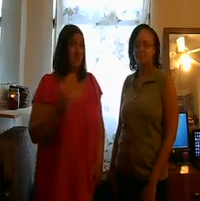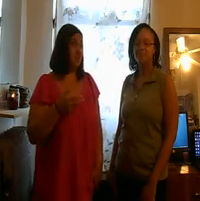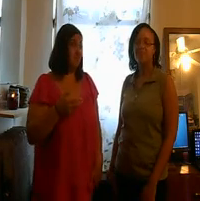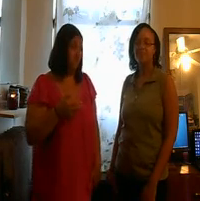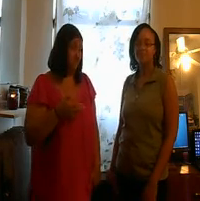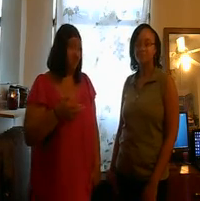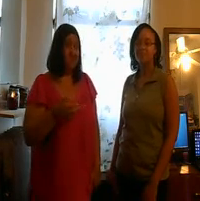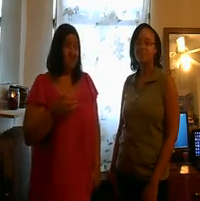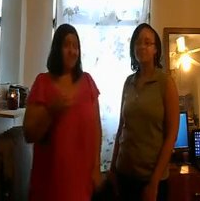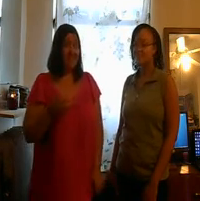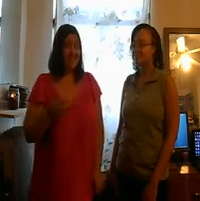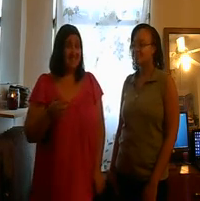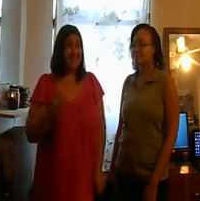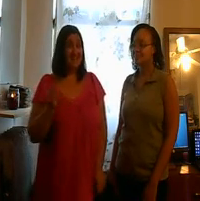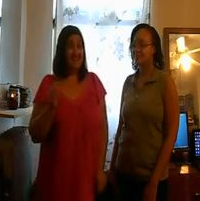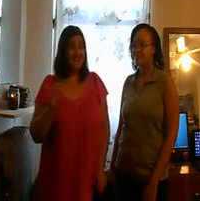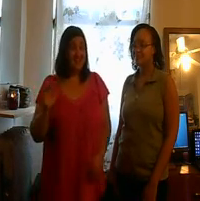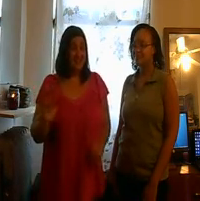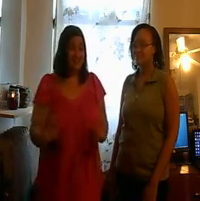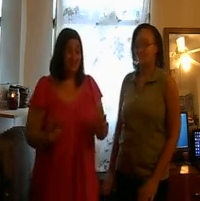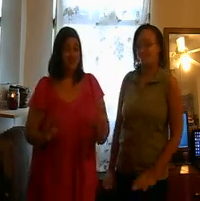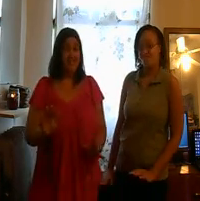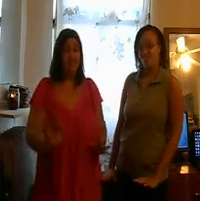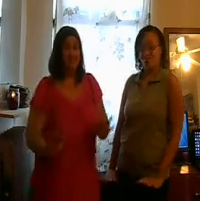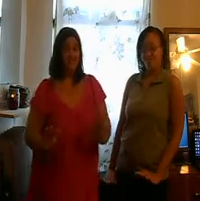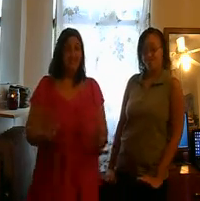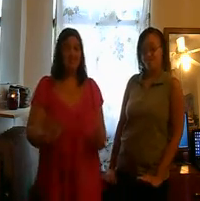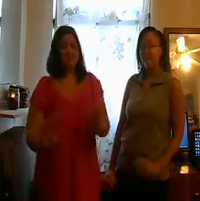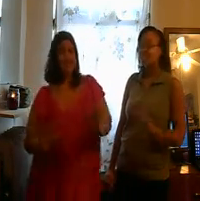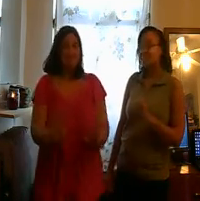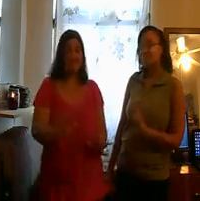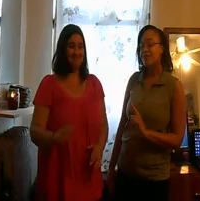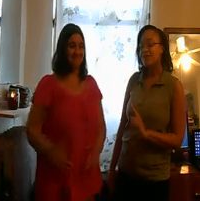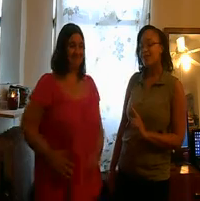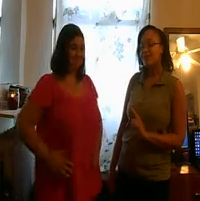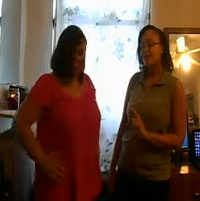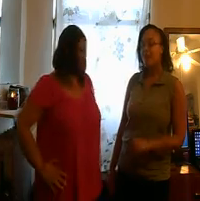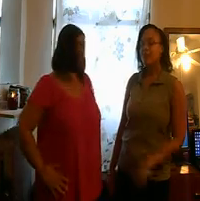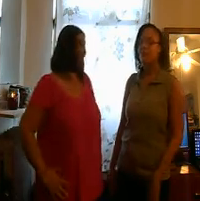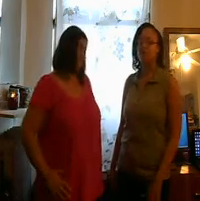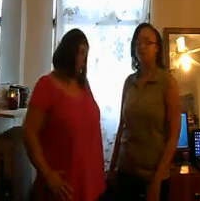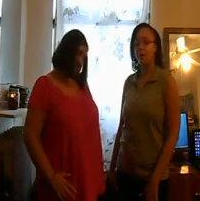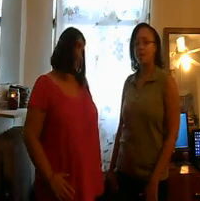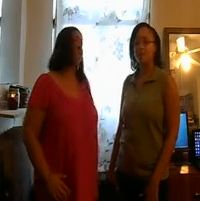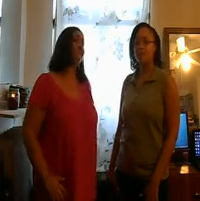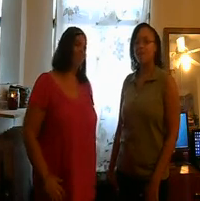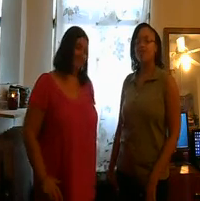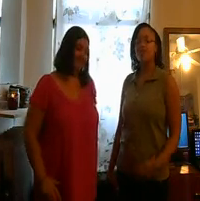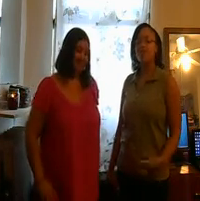Caesarea, and the nightclubs of Tel Aviv. Let's not forget the artwork of Chagall. There's so